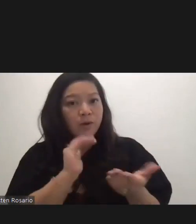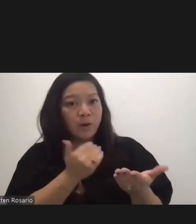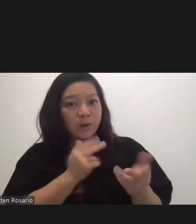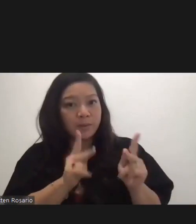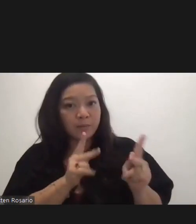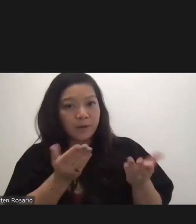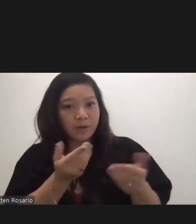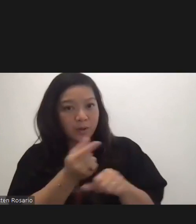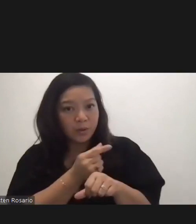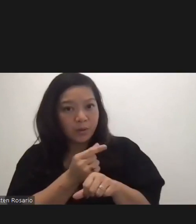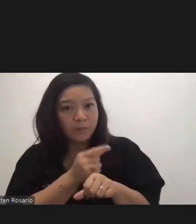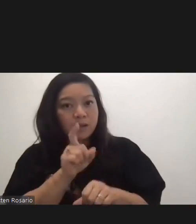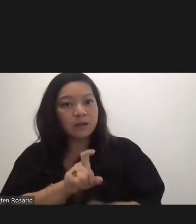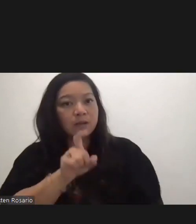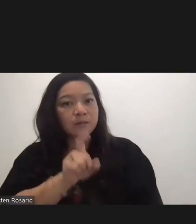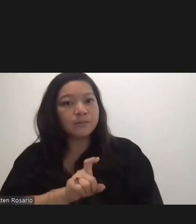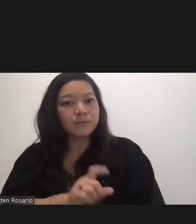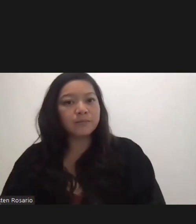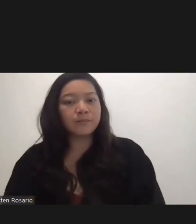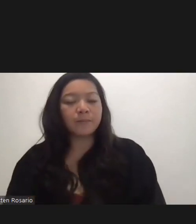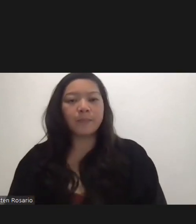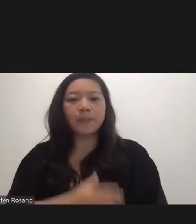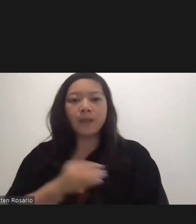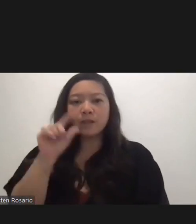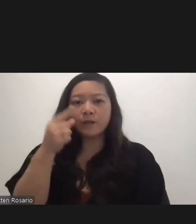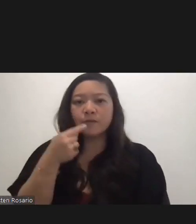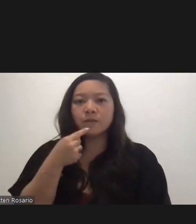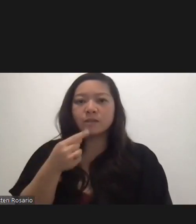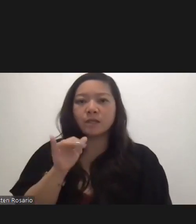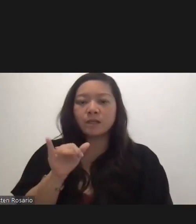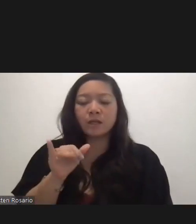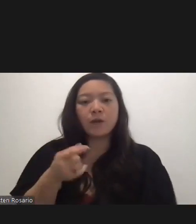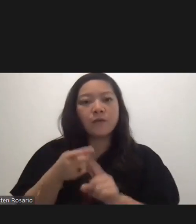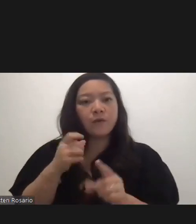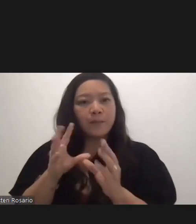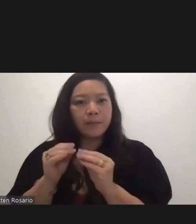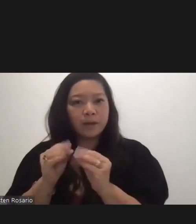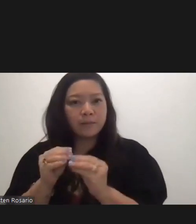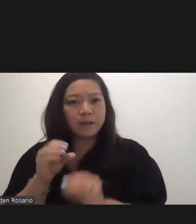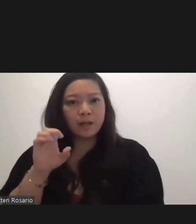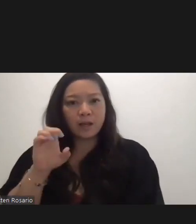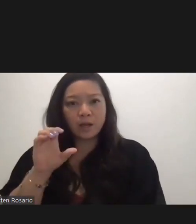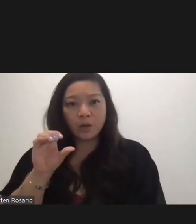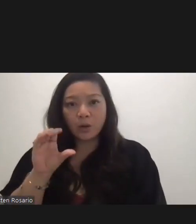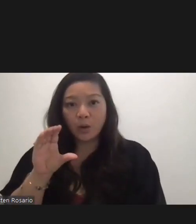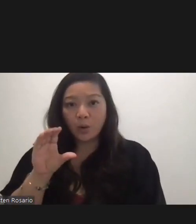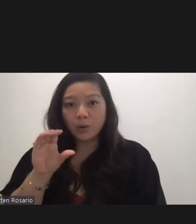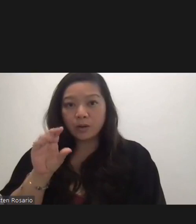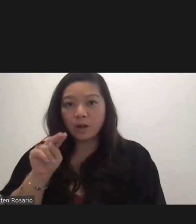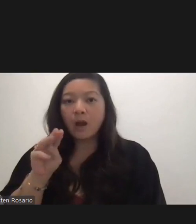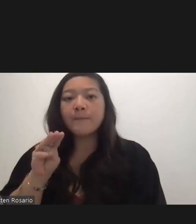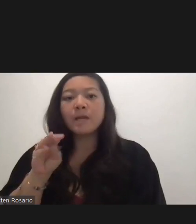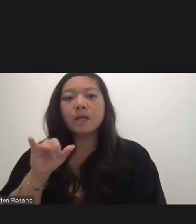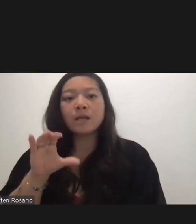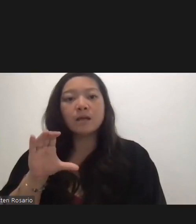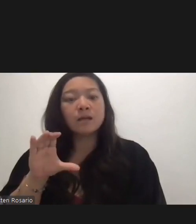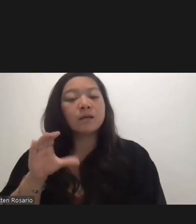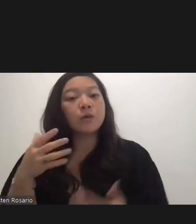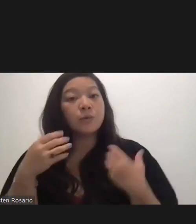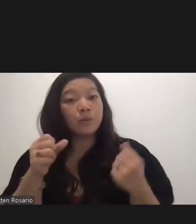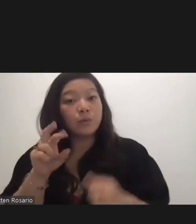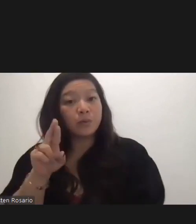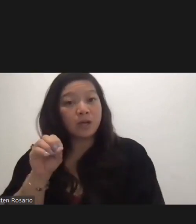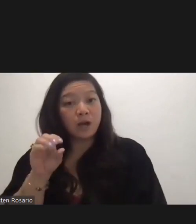Now, I just got off again from a meeting with the economic recovery, and they will be working with the